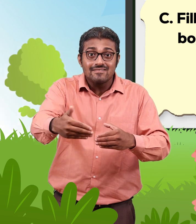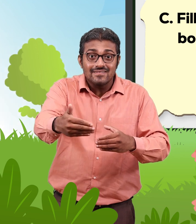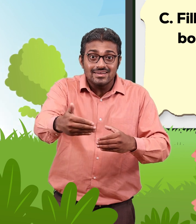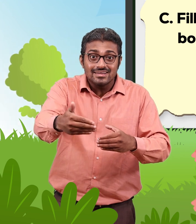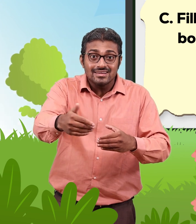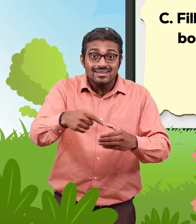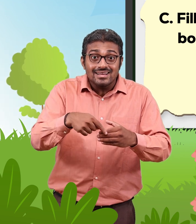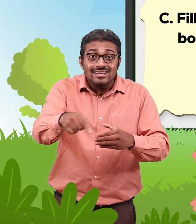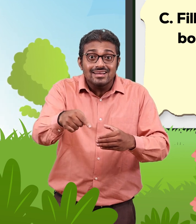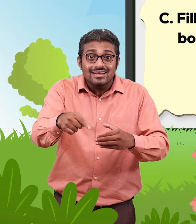bogey.